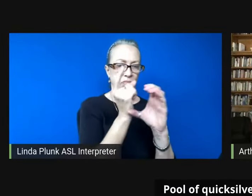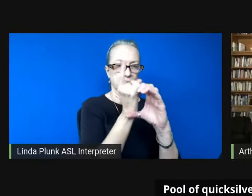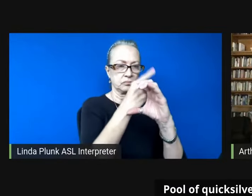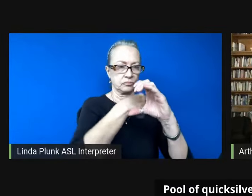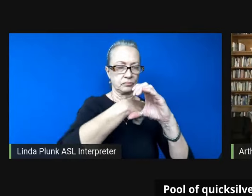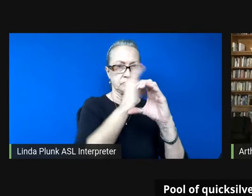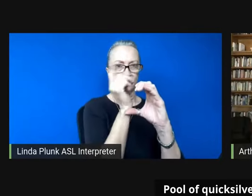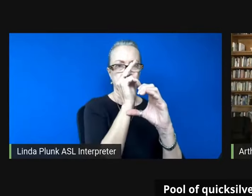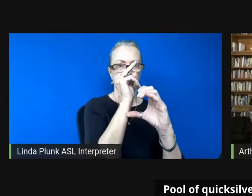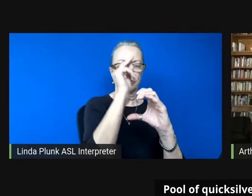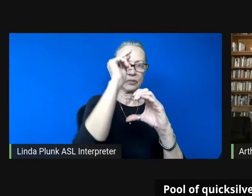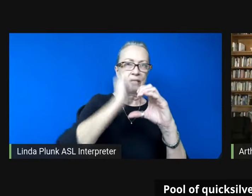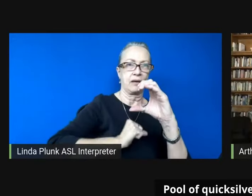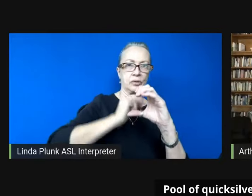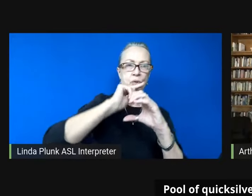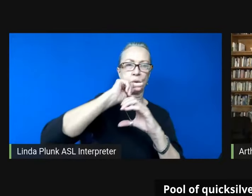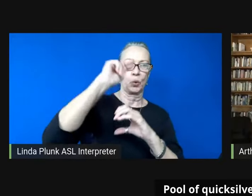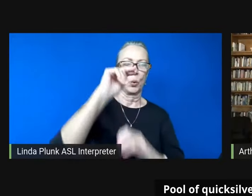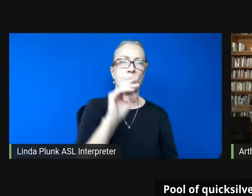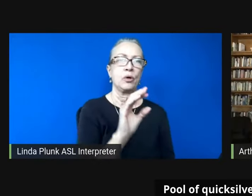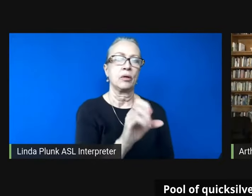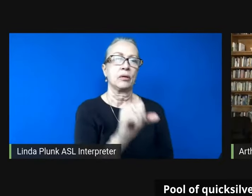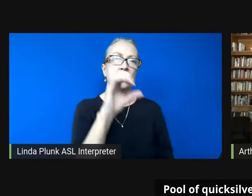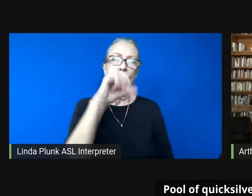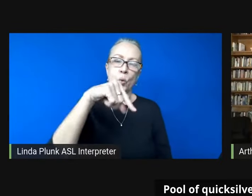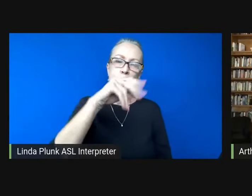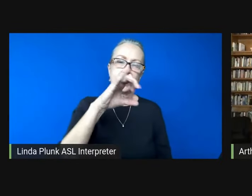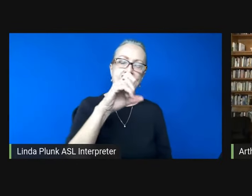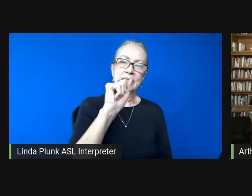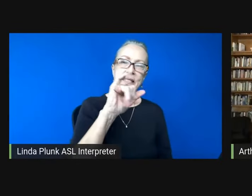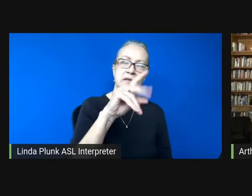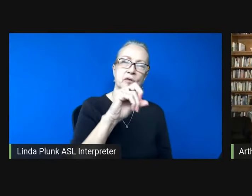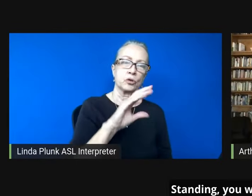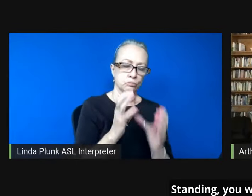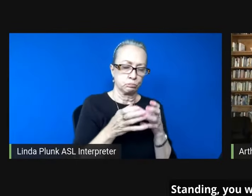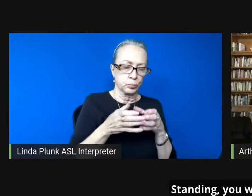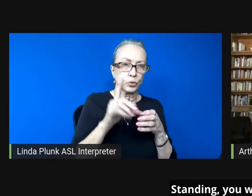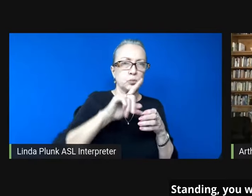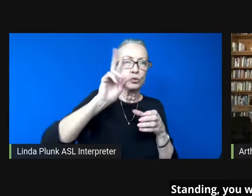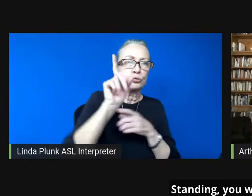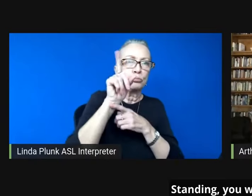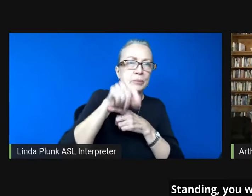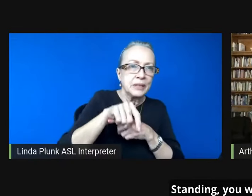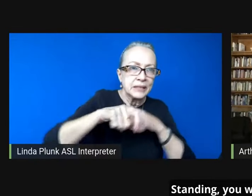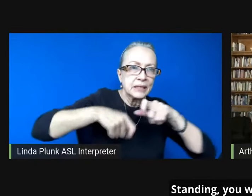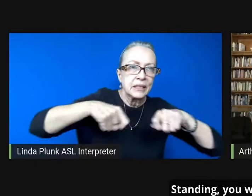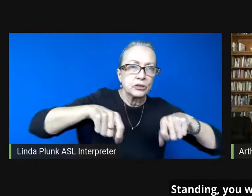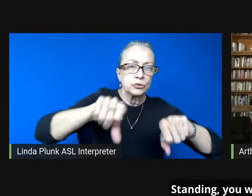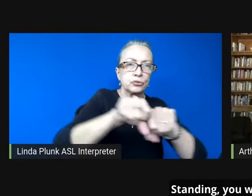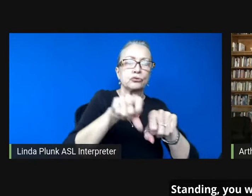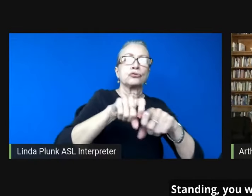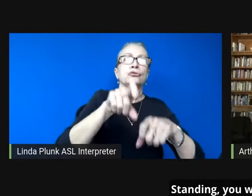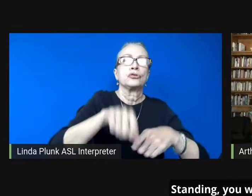pool of quick silver when you bend to tie your shoes standing you well